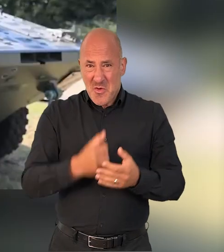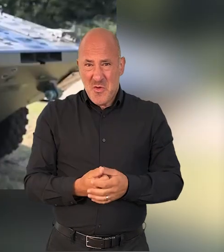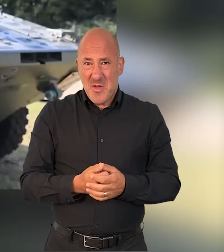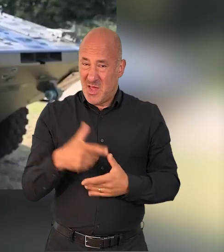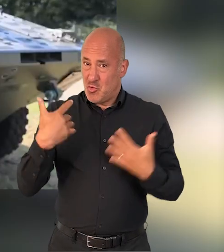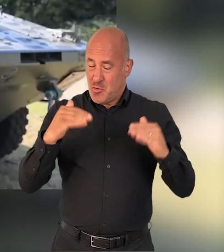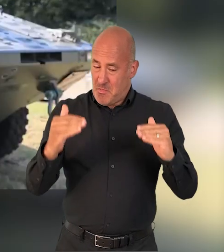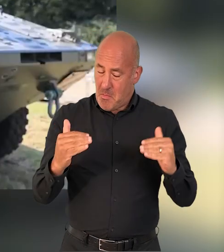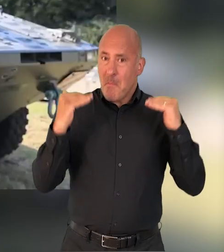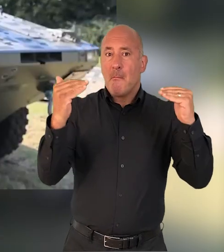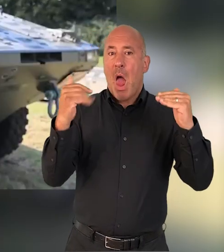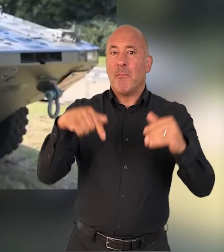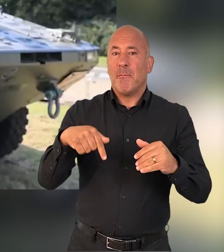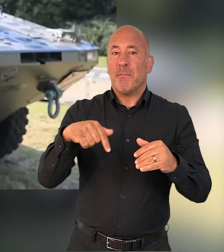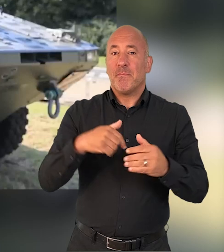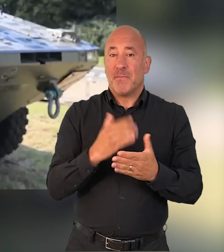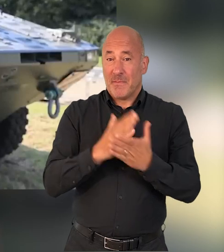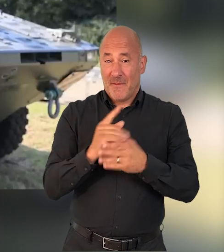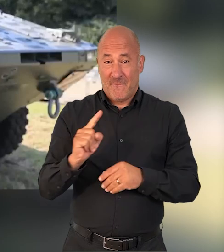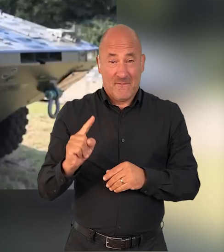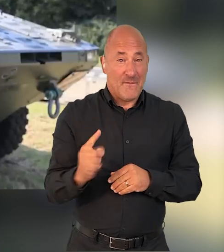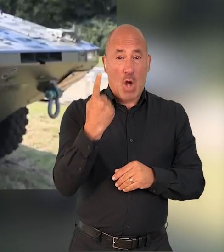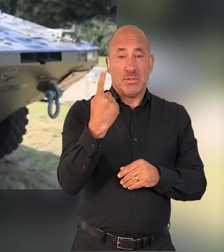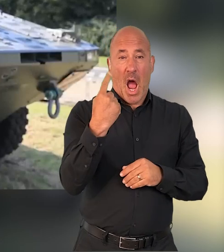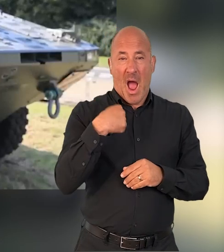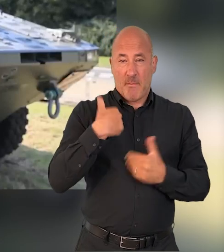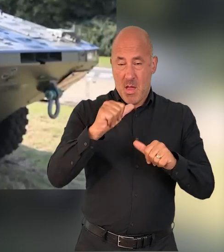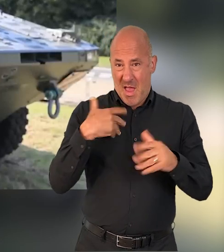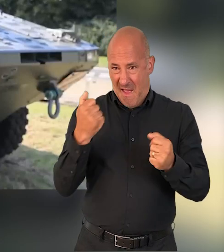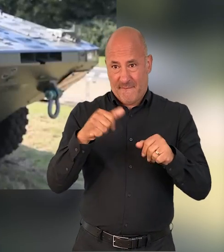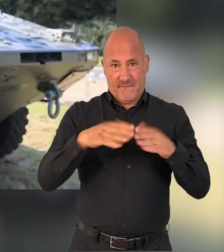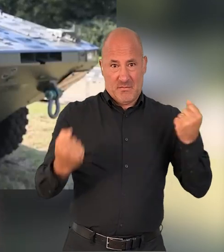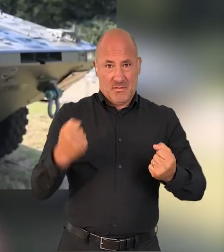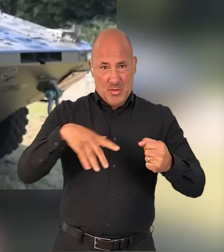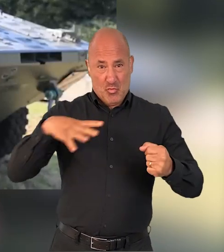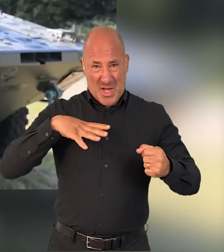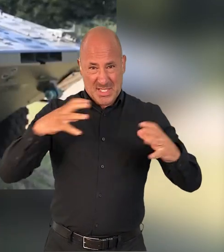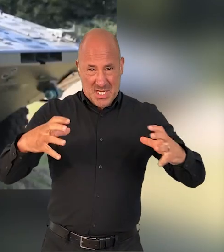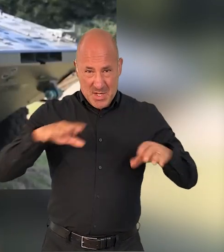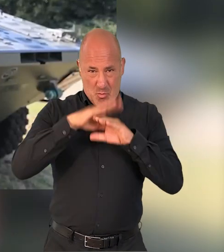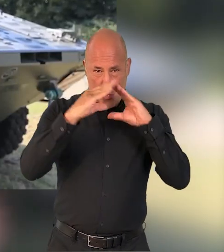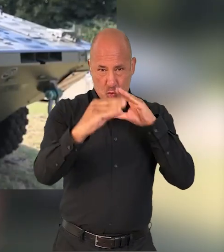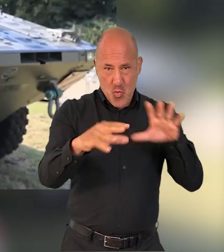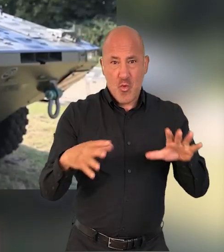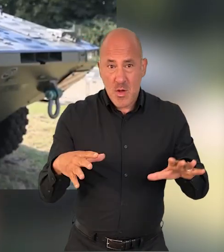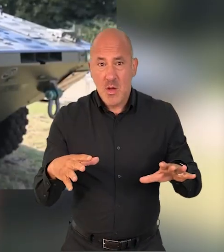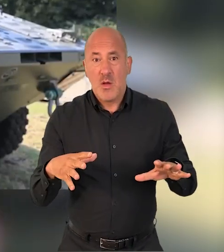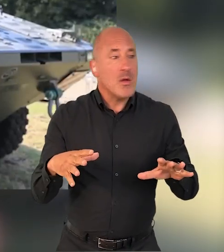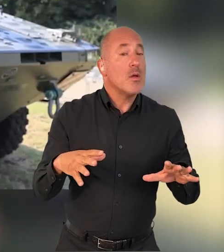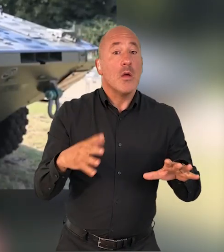changing capability. This is the first time that we're going to get a really highly capable platform. And think of a platform that could effectively deploy